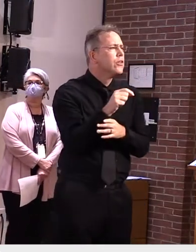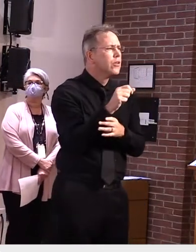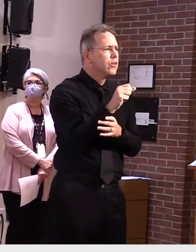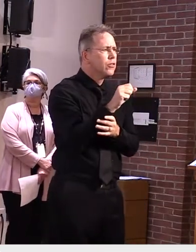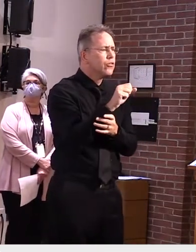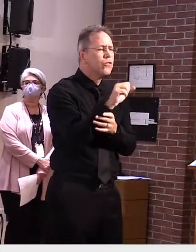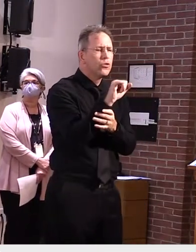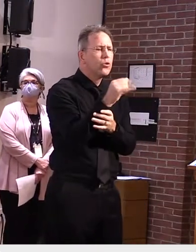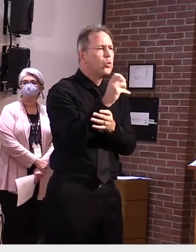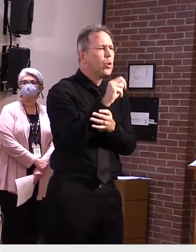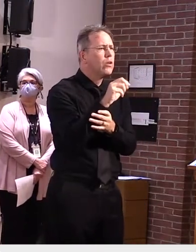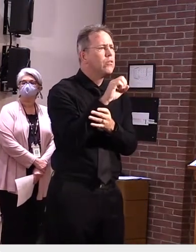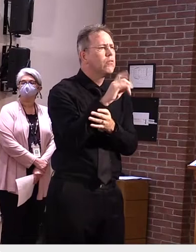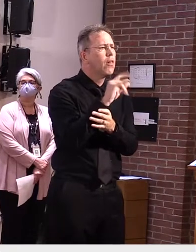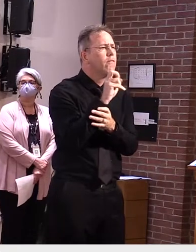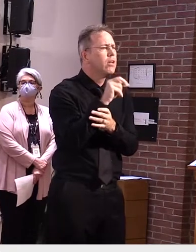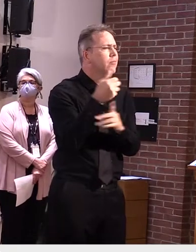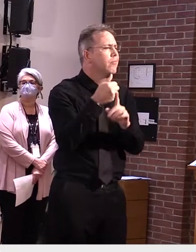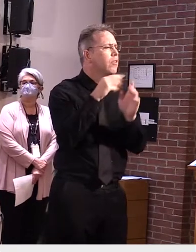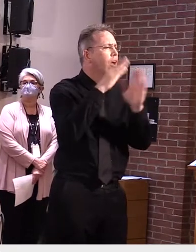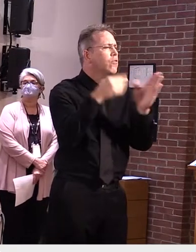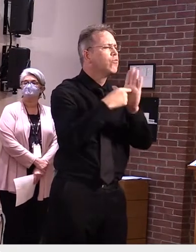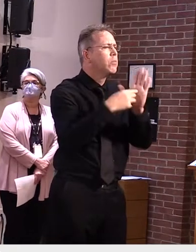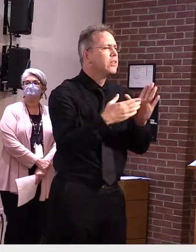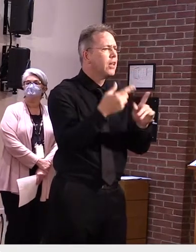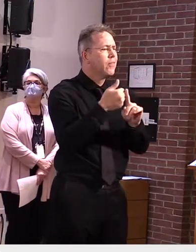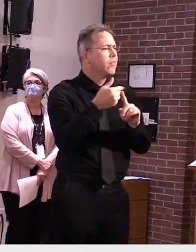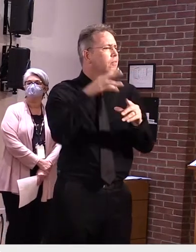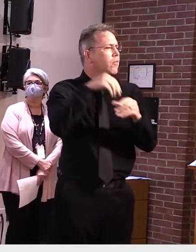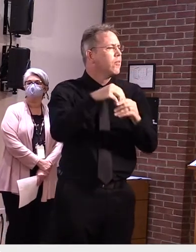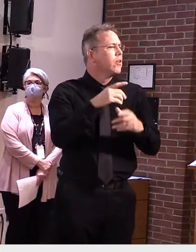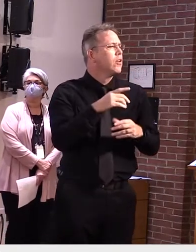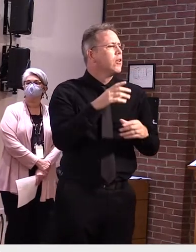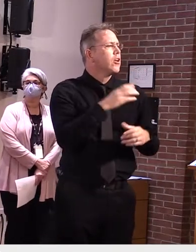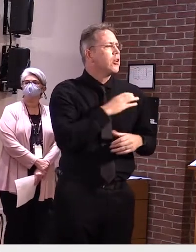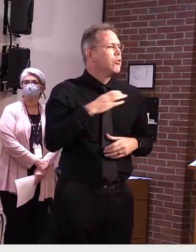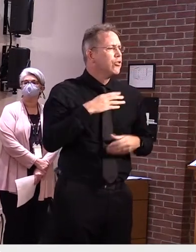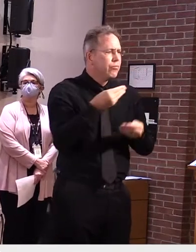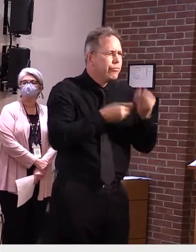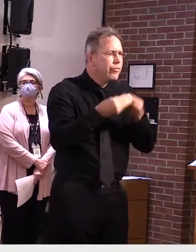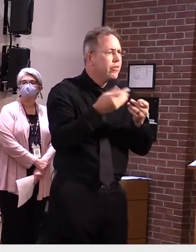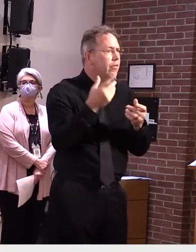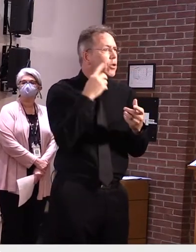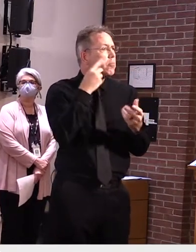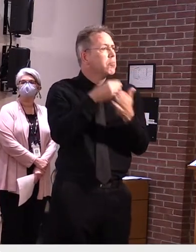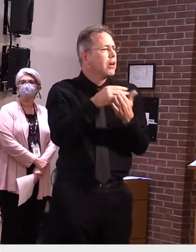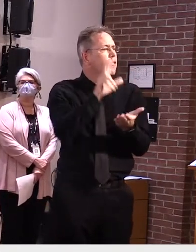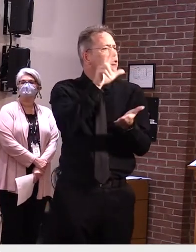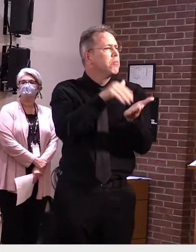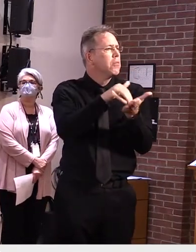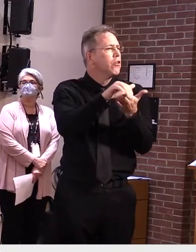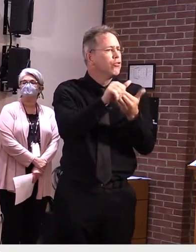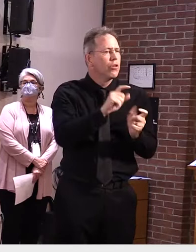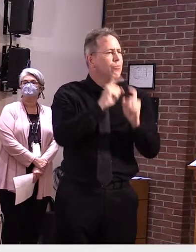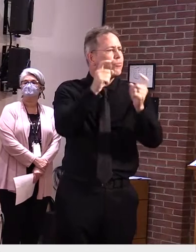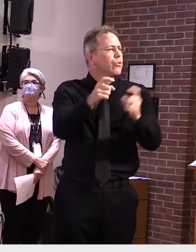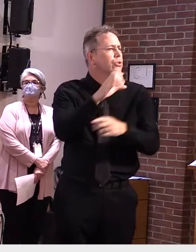for introducing this initiative, which provides three million dollars to CCV for this important program.